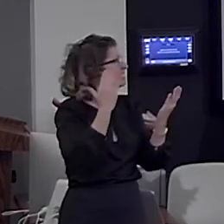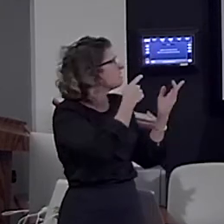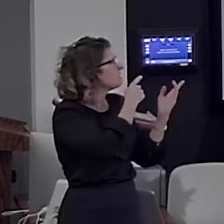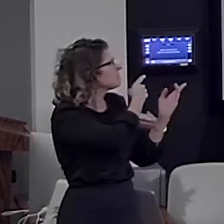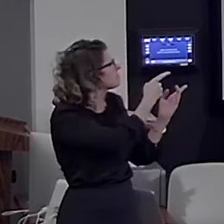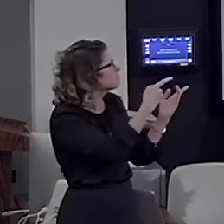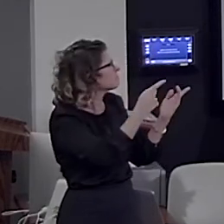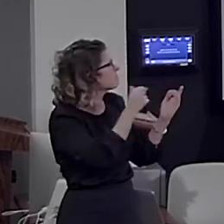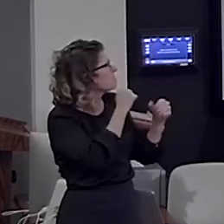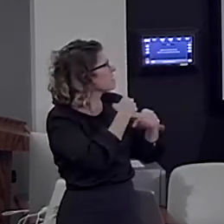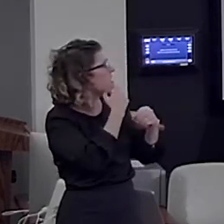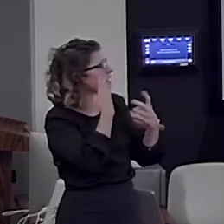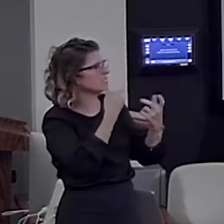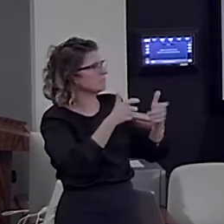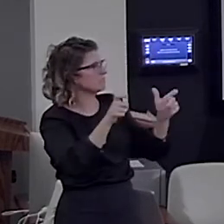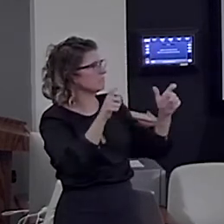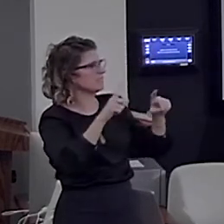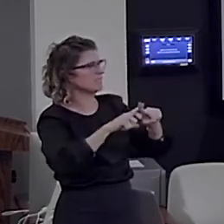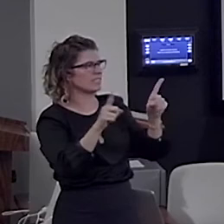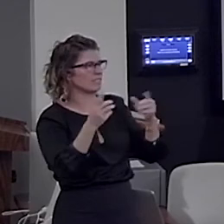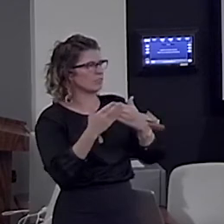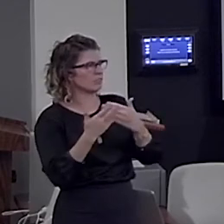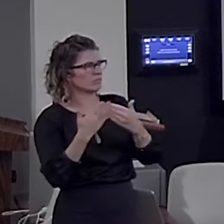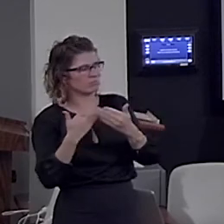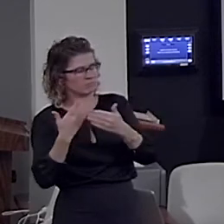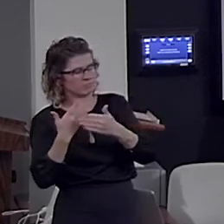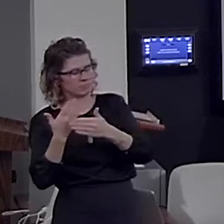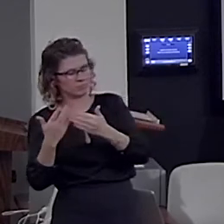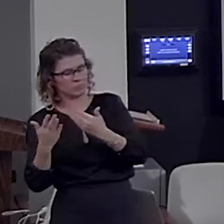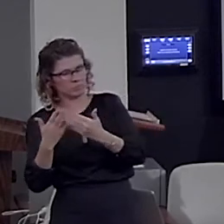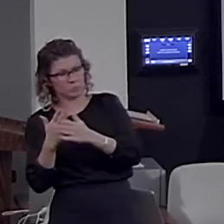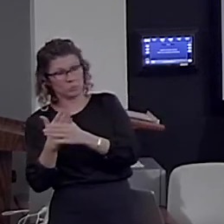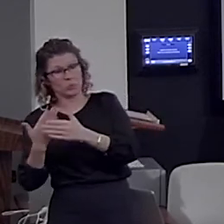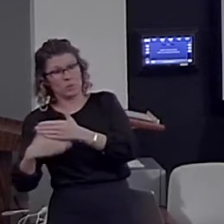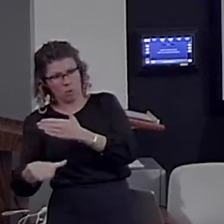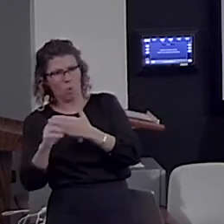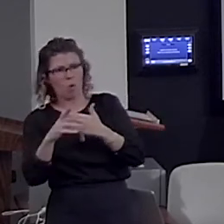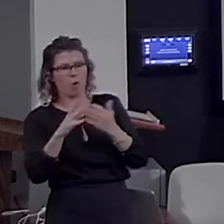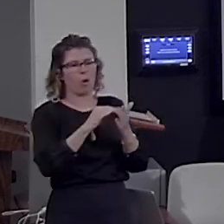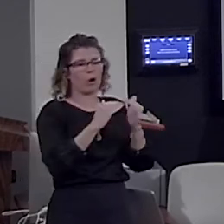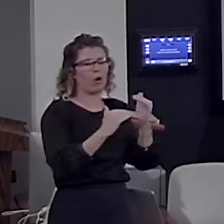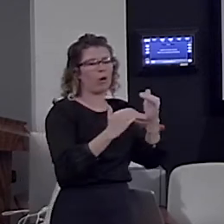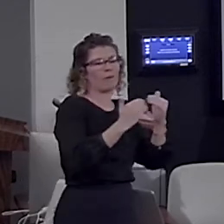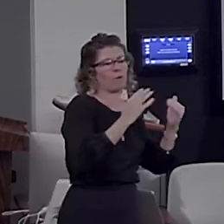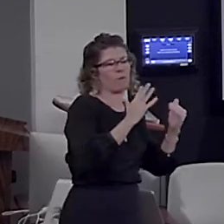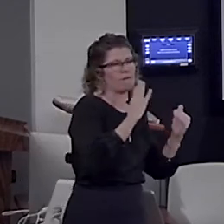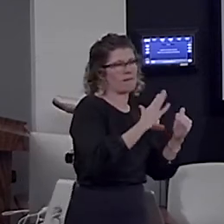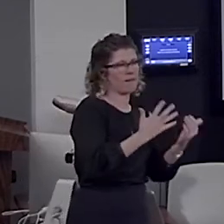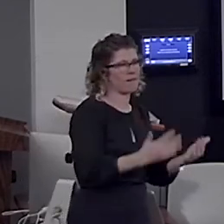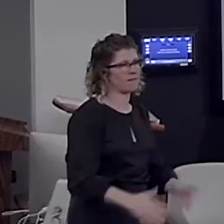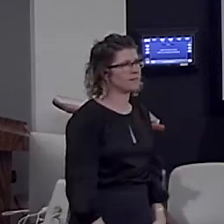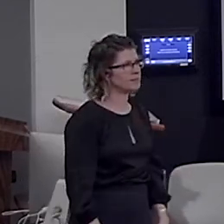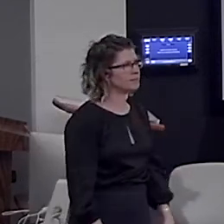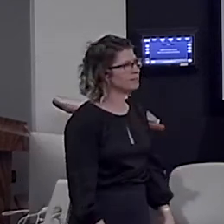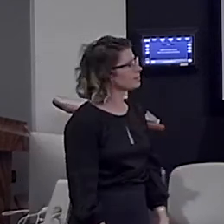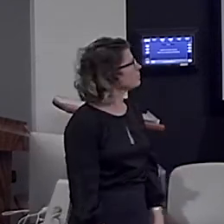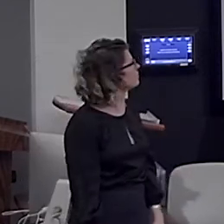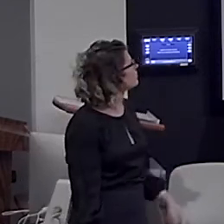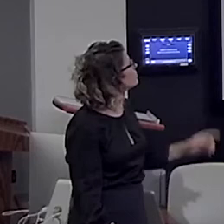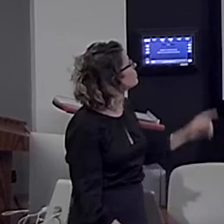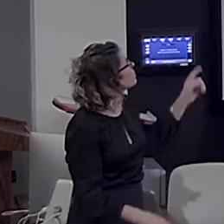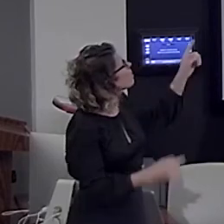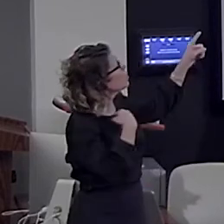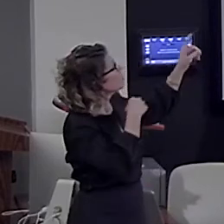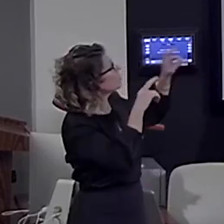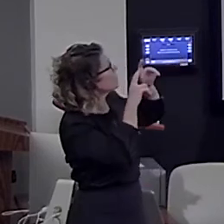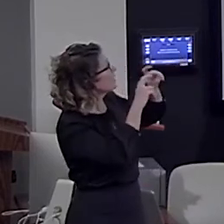difference. But, we had to go to regions of interest. And, what we did here is we analyzed all of the